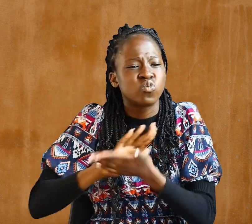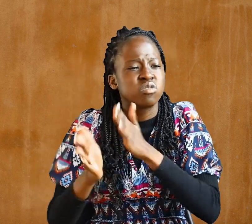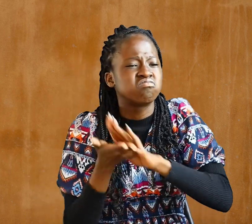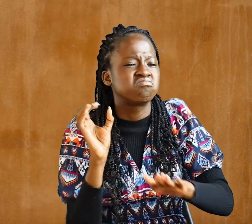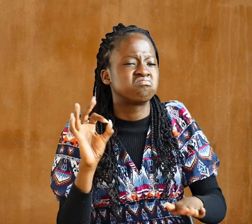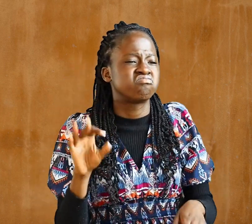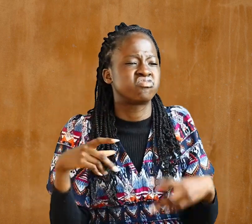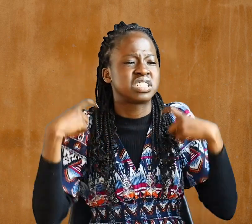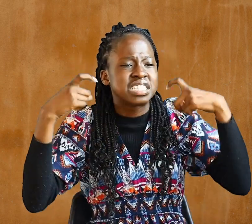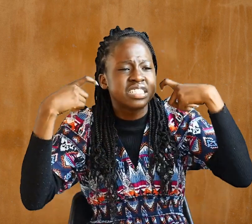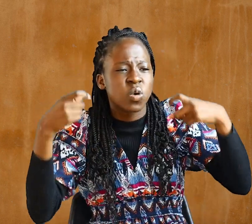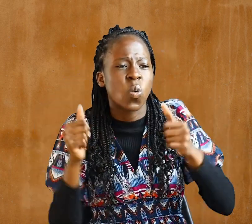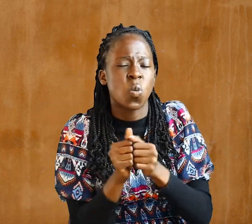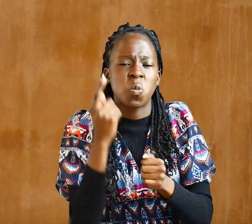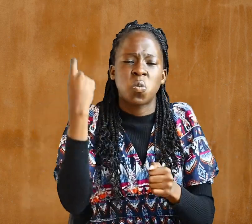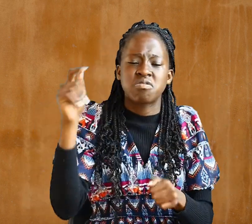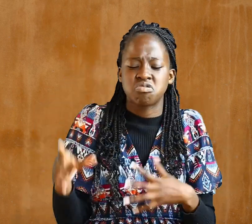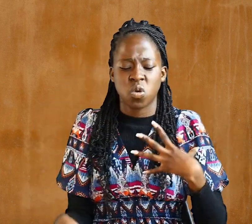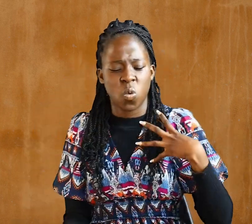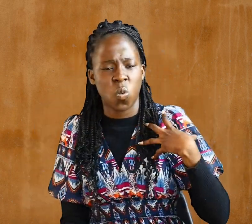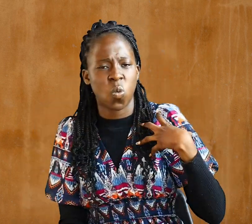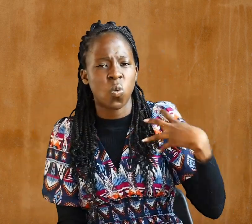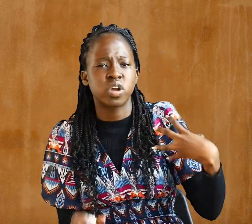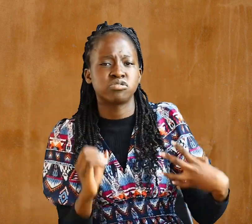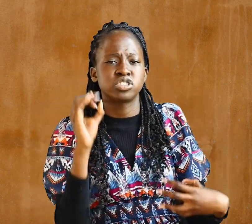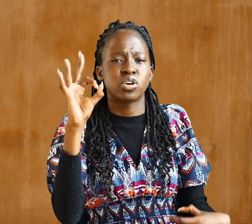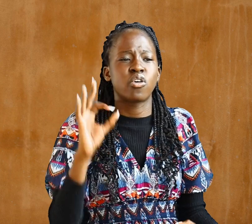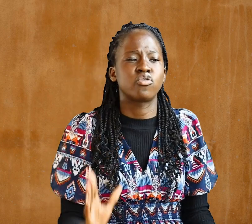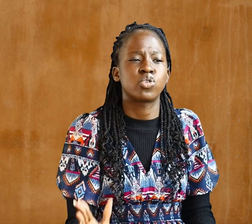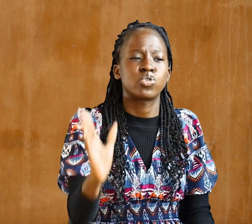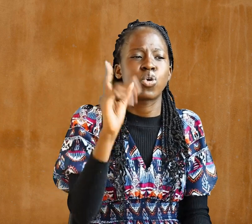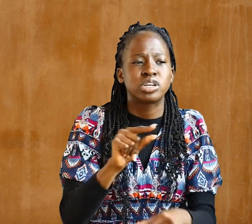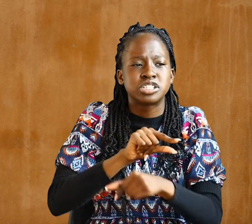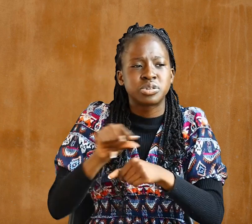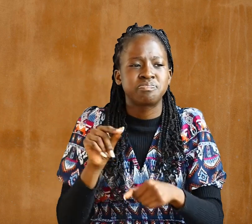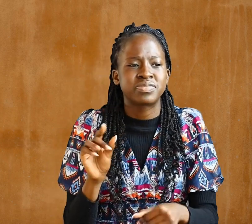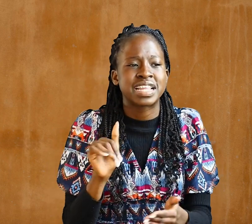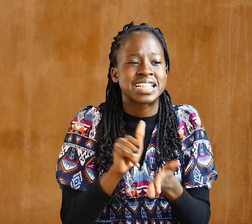accordance with the riches of God's grace that he lavished on us.